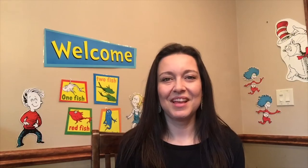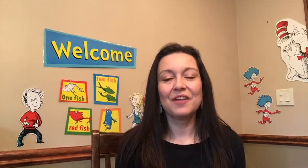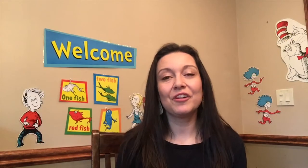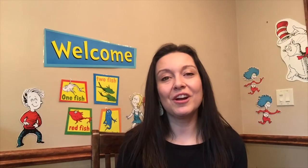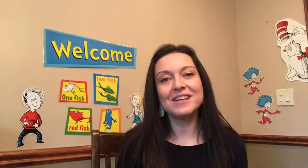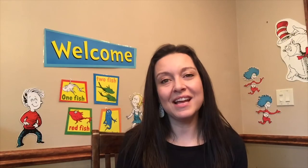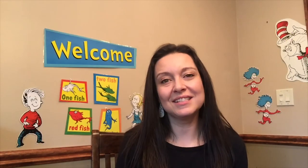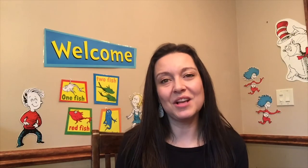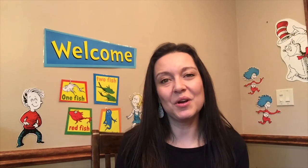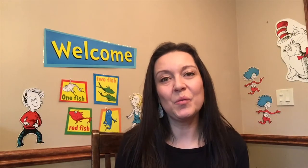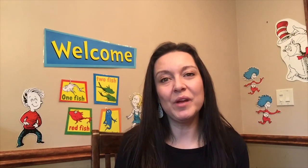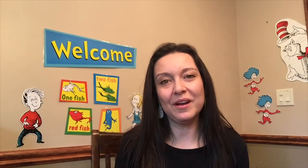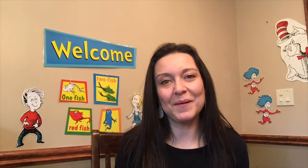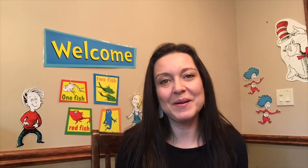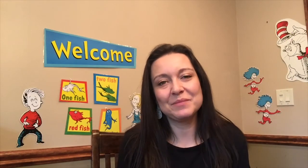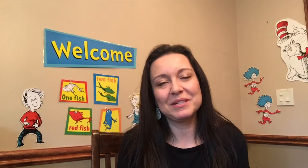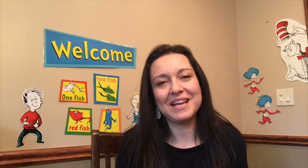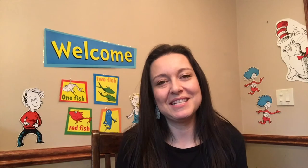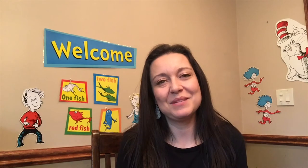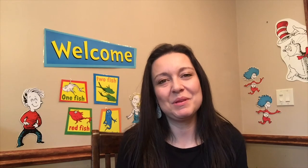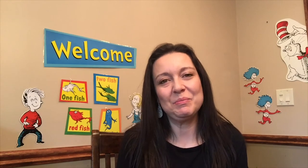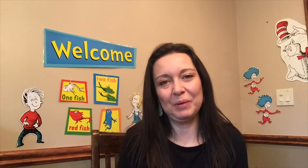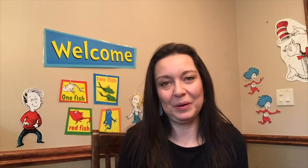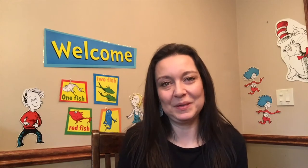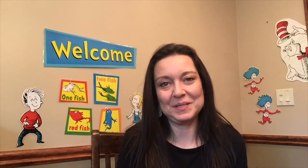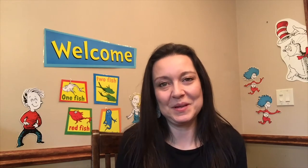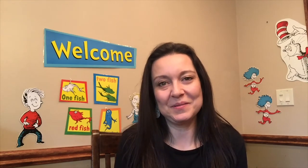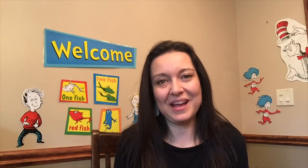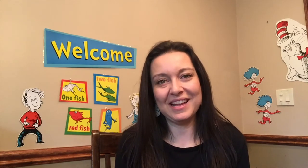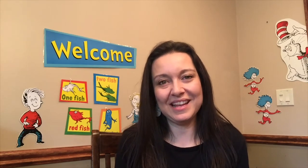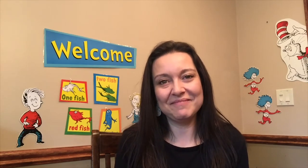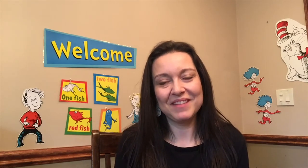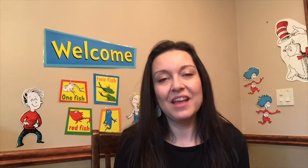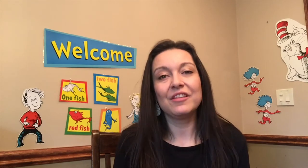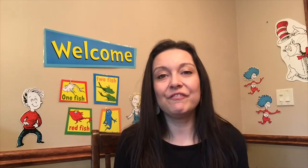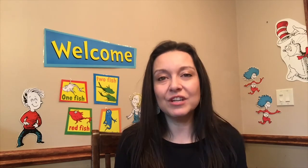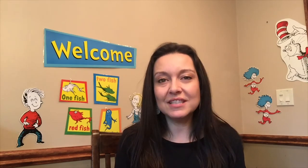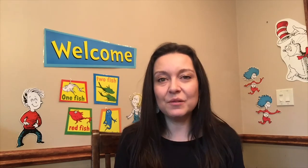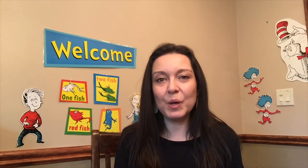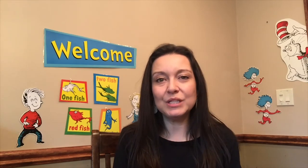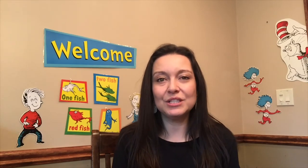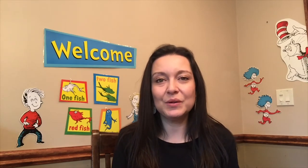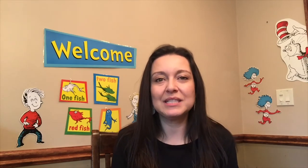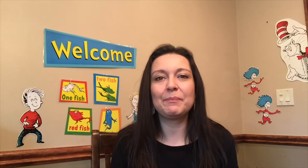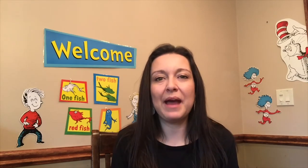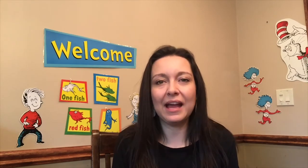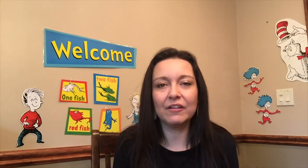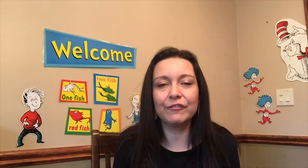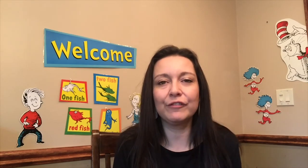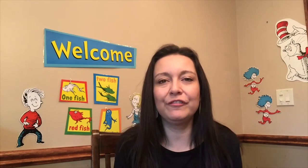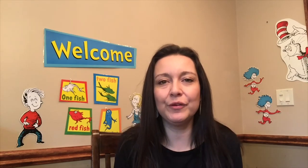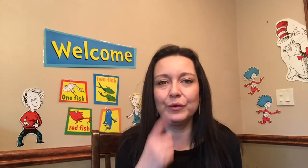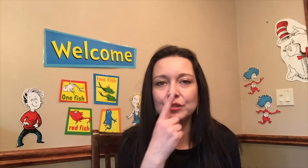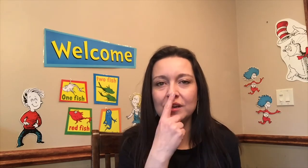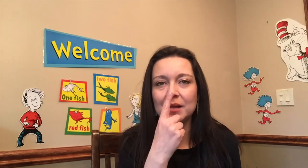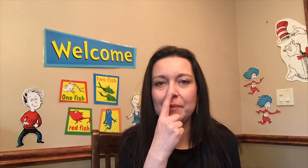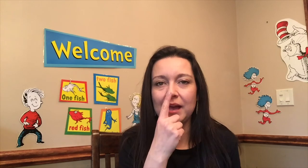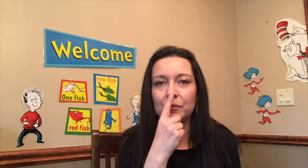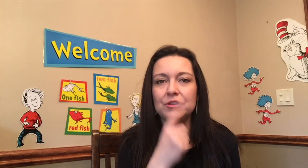for our next song we are going to pretend to be birds are you ready the first thing we're going to do is peck for food so you got to peck with